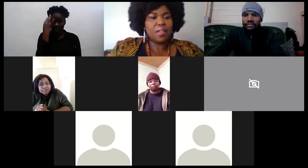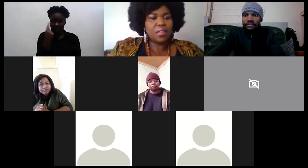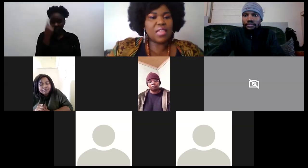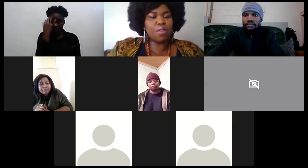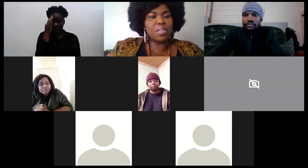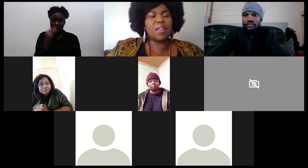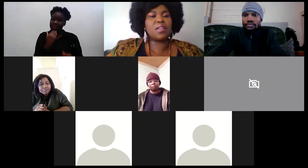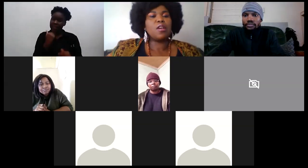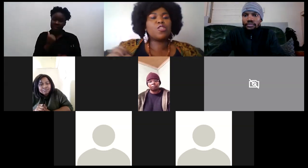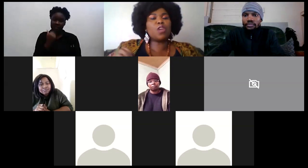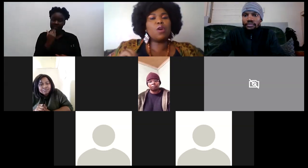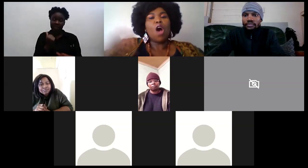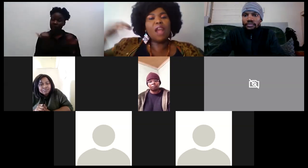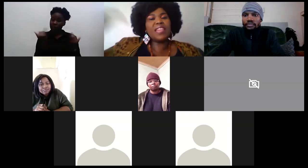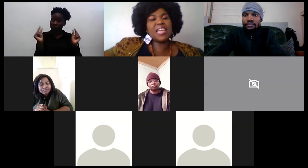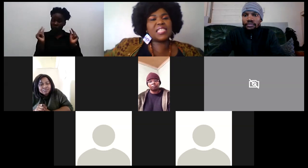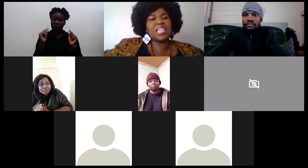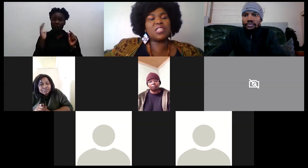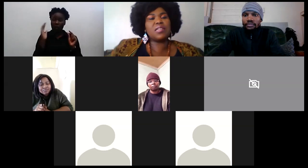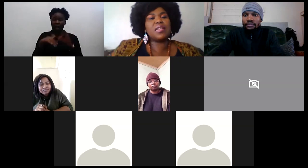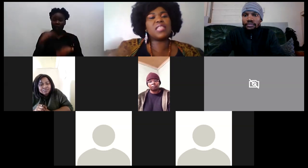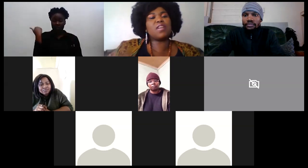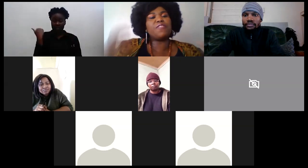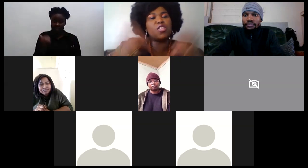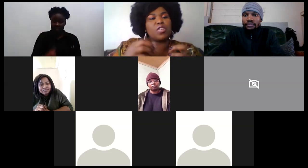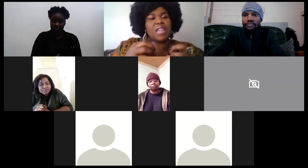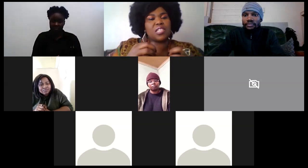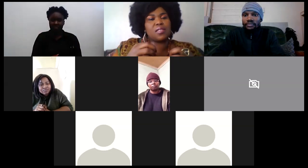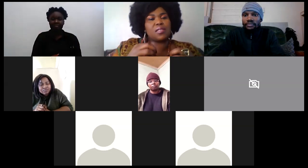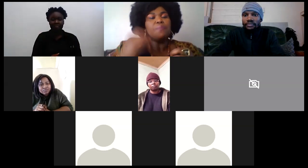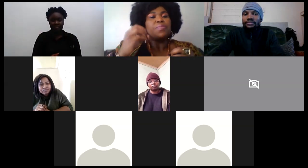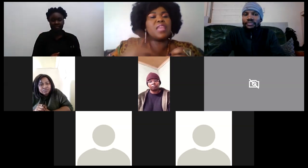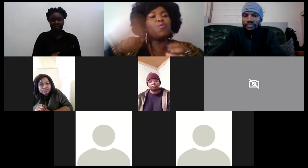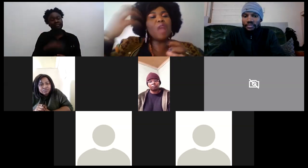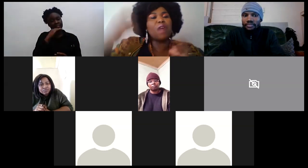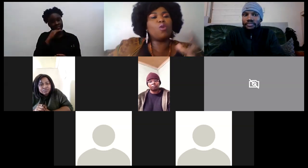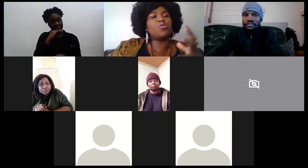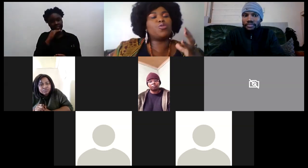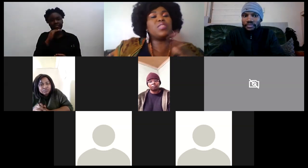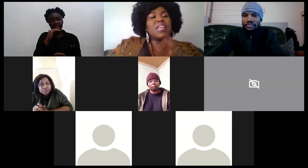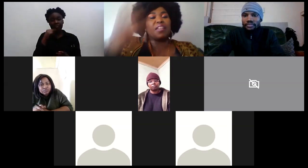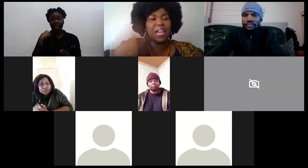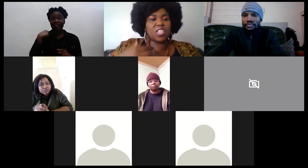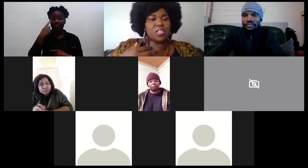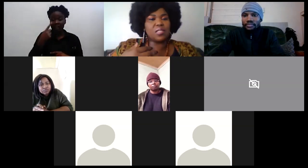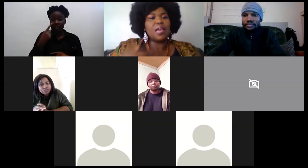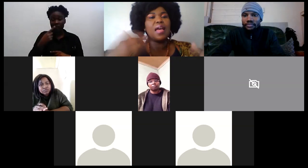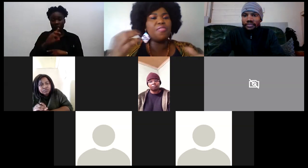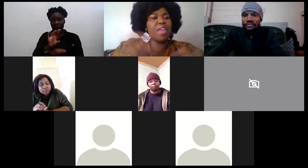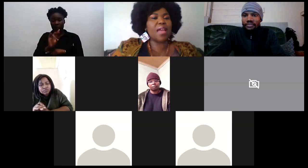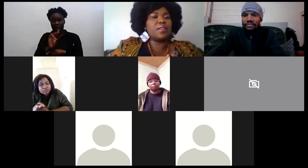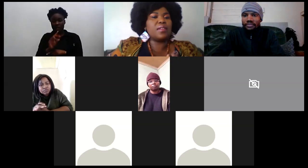says thank you my darling so on the next session instead of the introductions then we are going to do the reflections